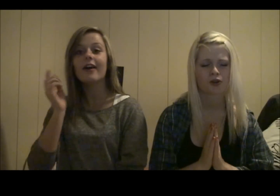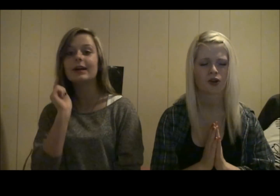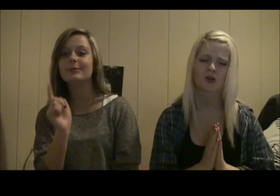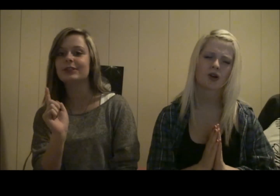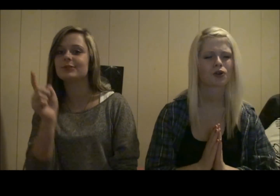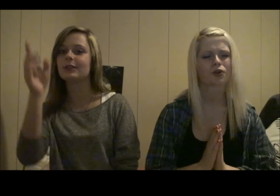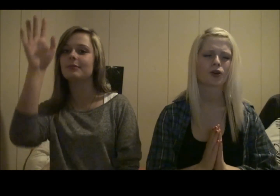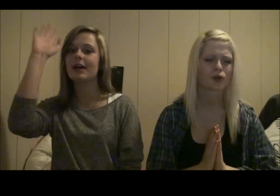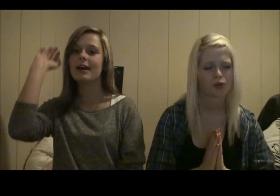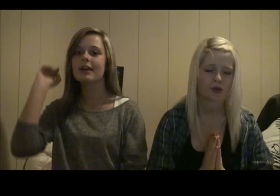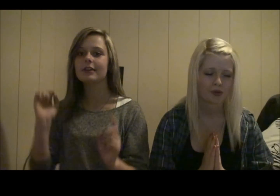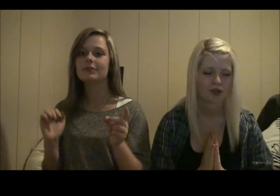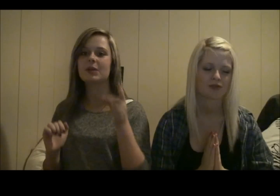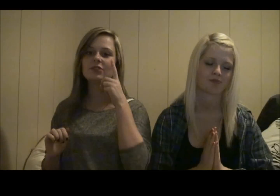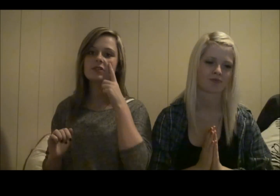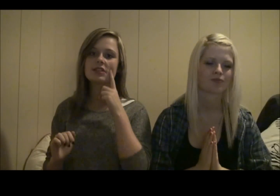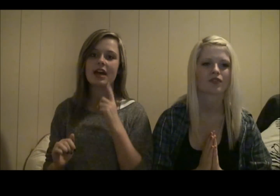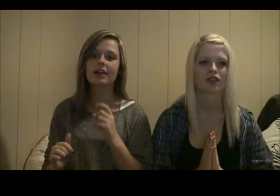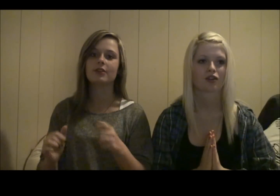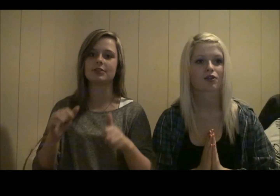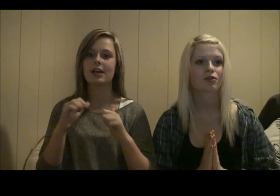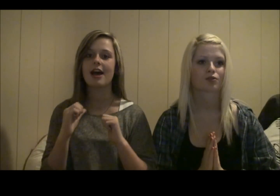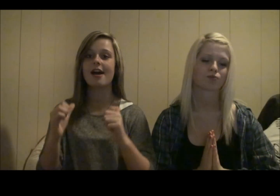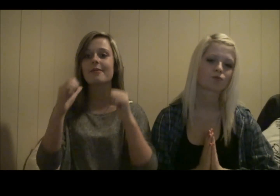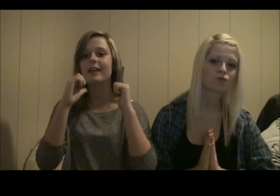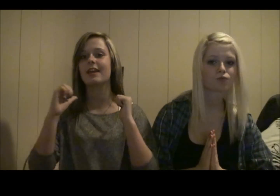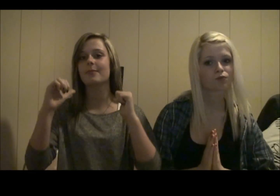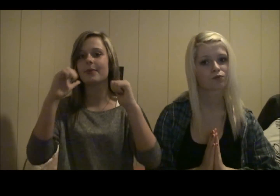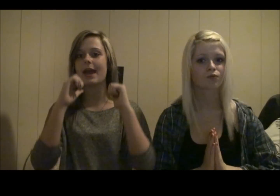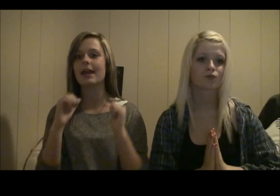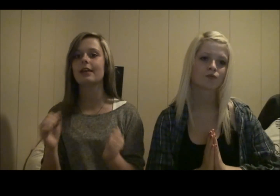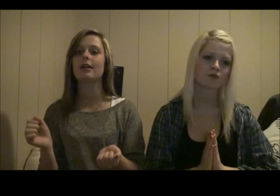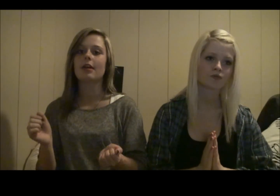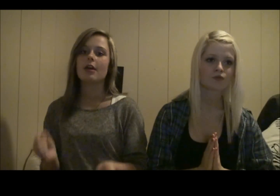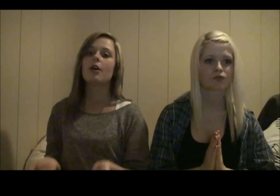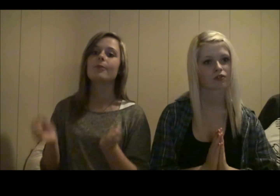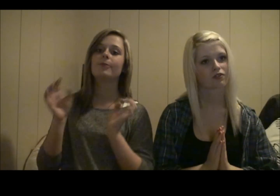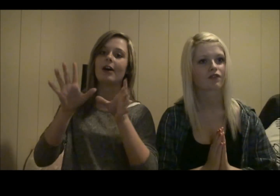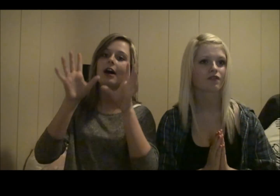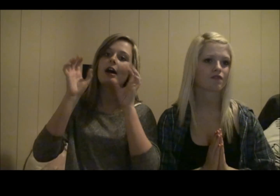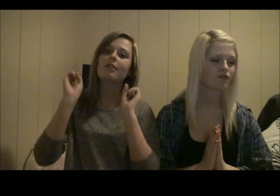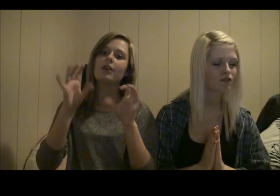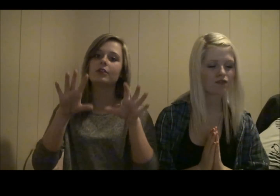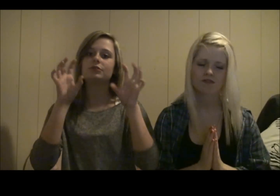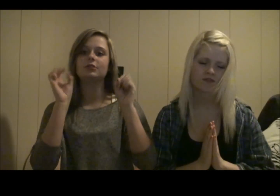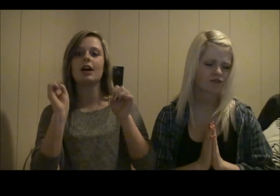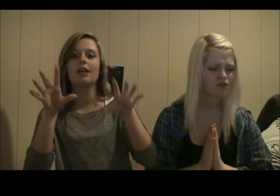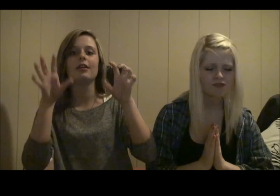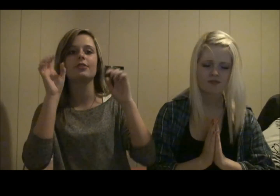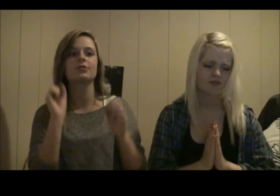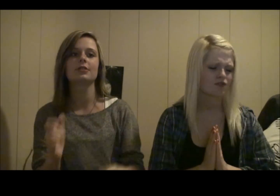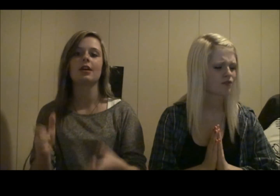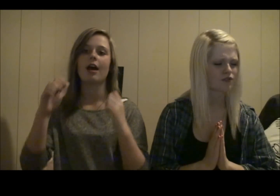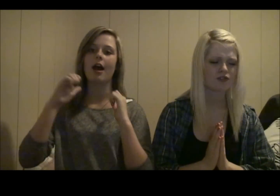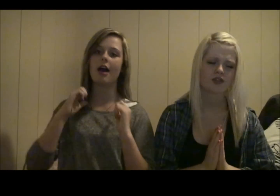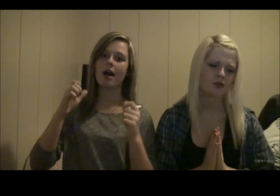I bet you're running down And I bet you're running back Cause I'm getting paid five hundred dollars I